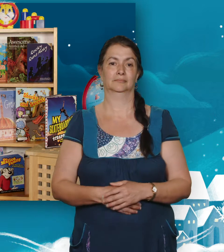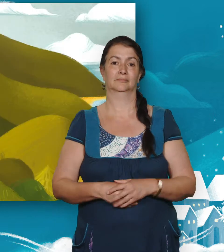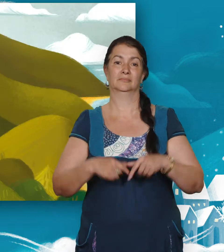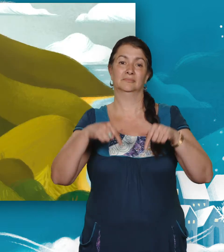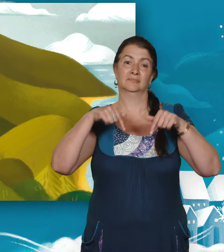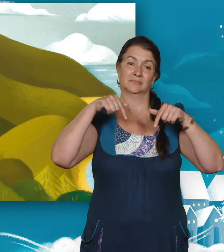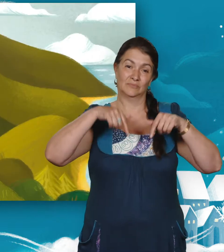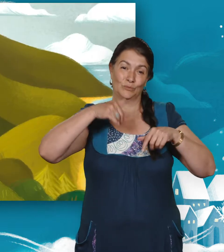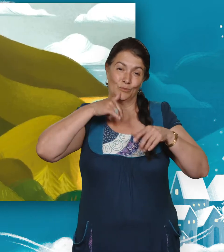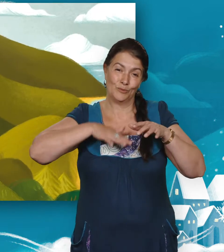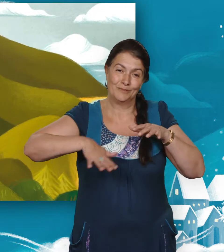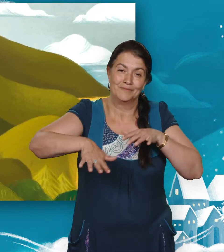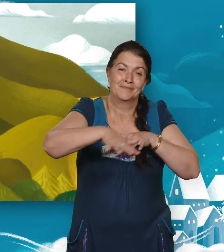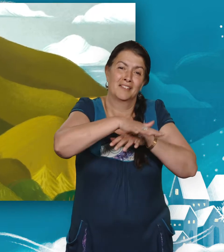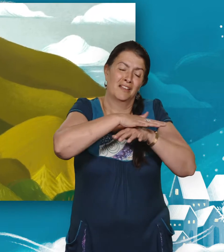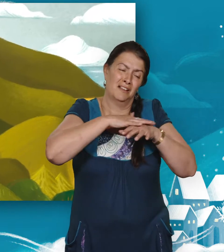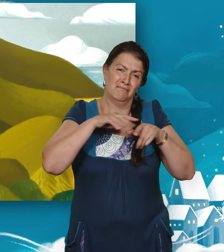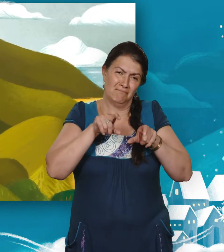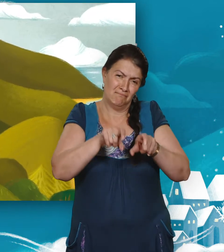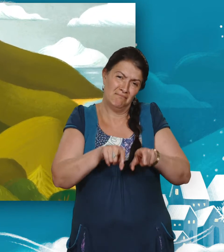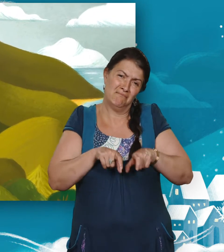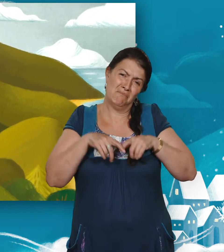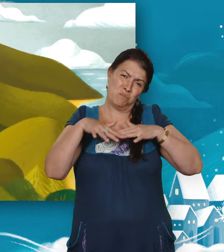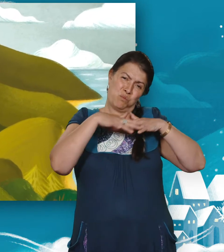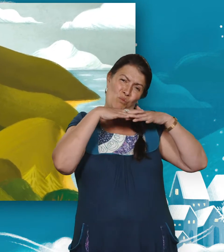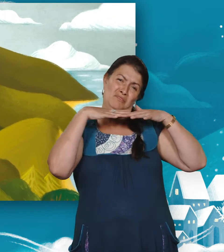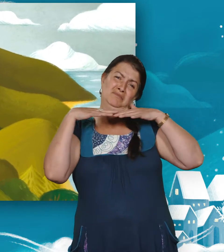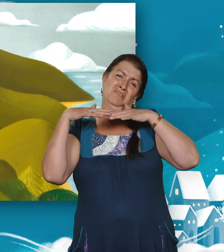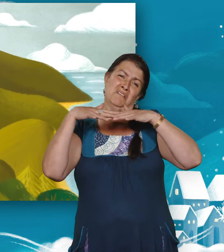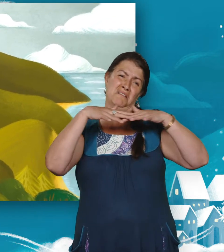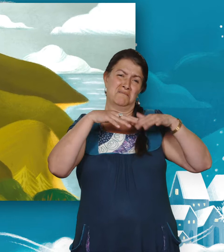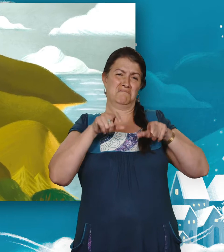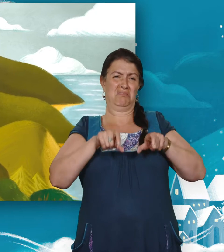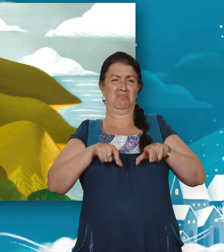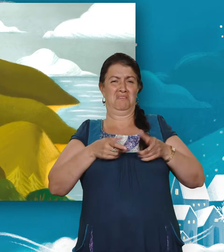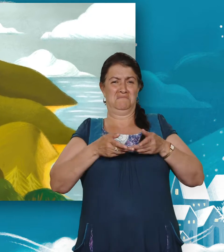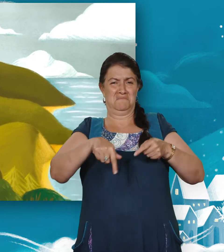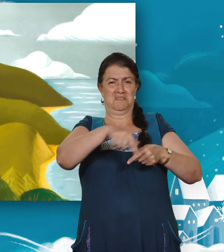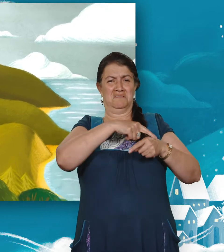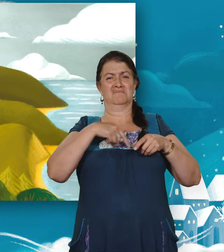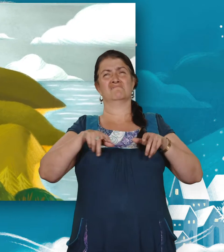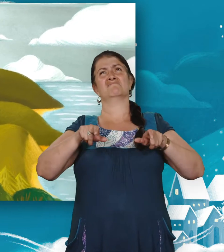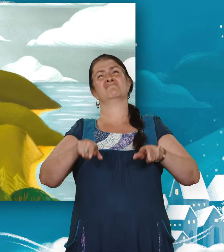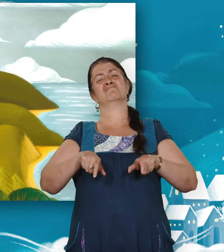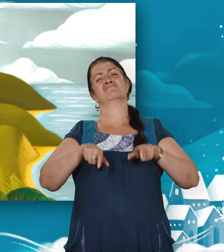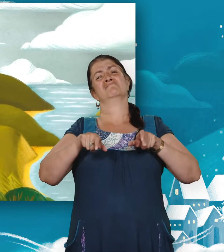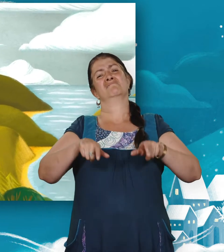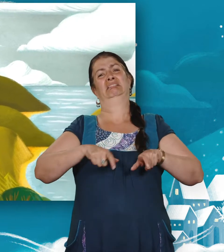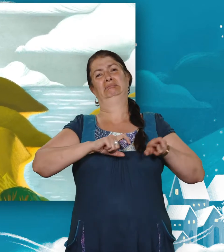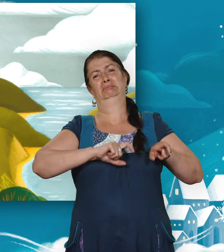Here is a water drop, sad and grey, on a puddly, muddly, dull sort of day. She